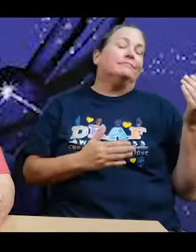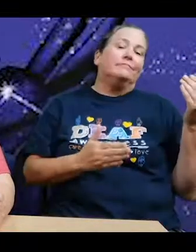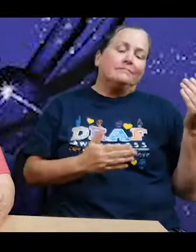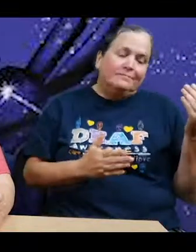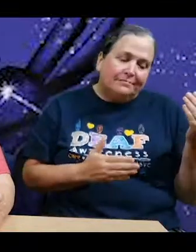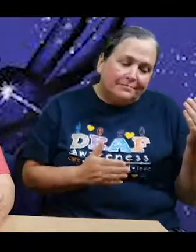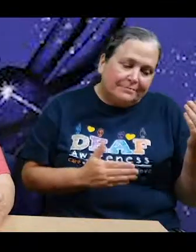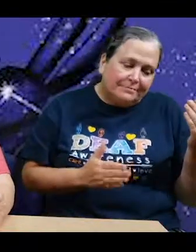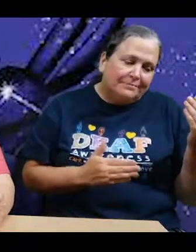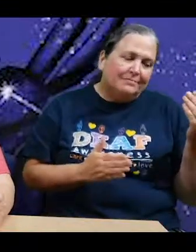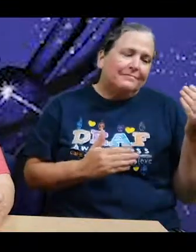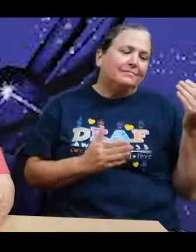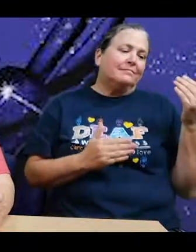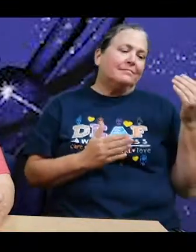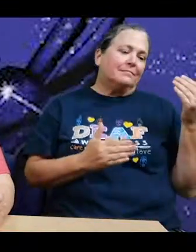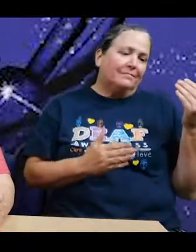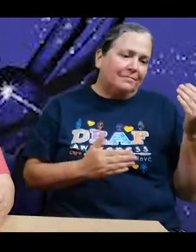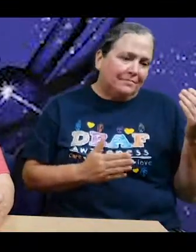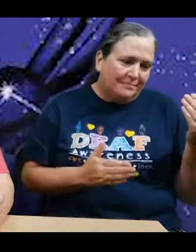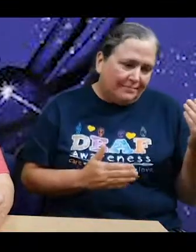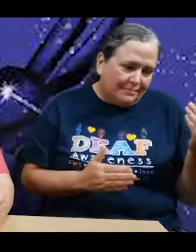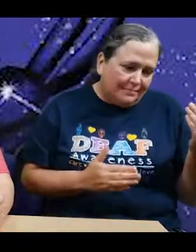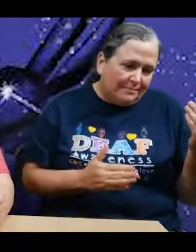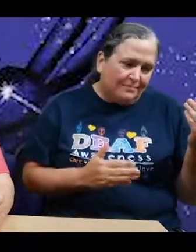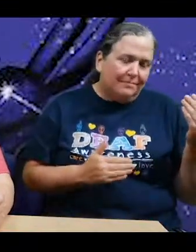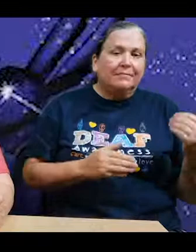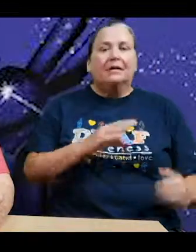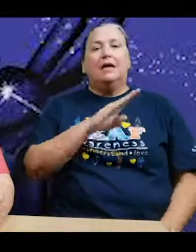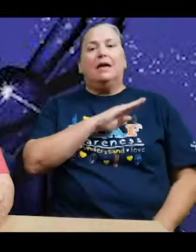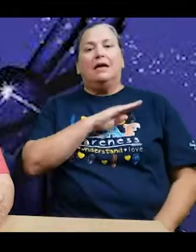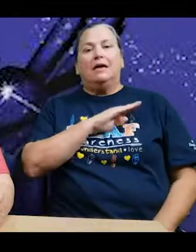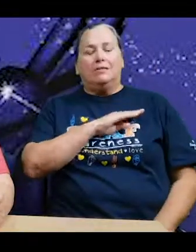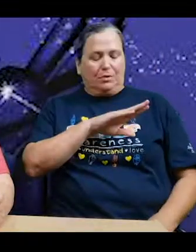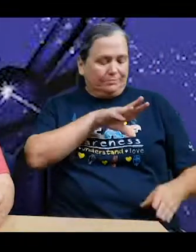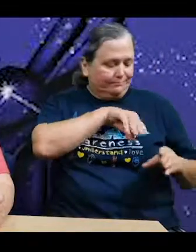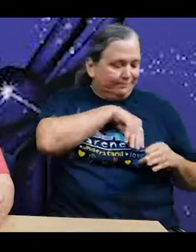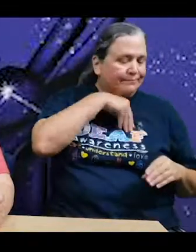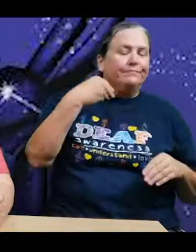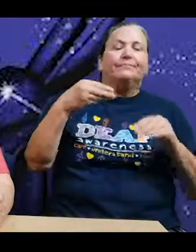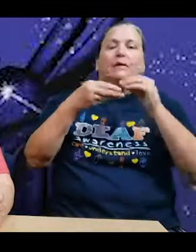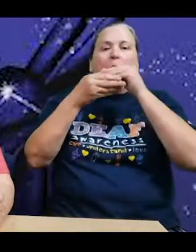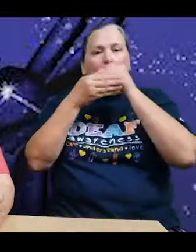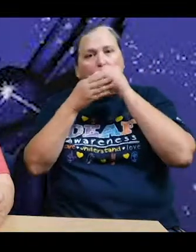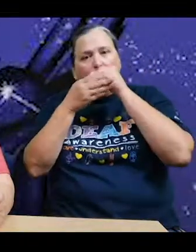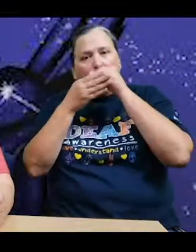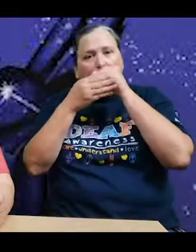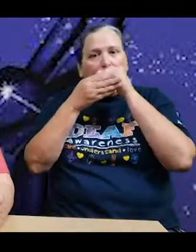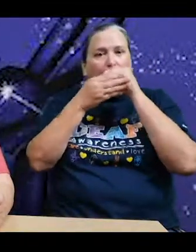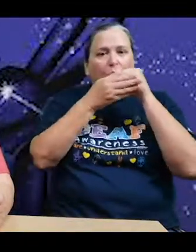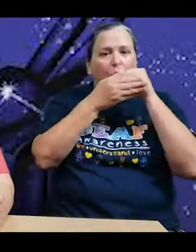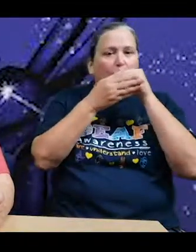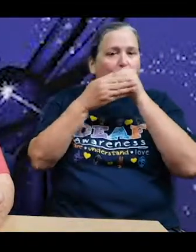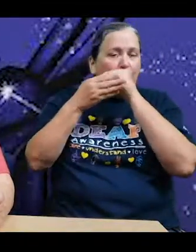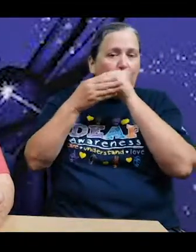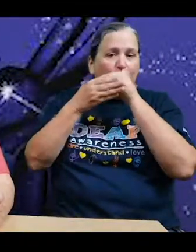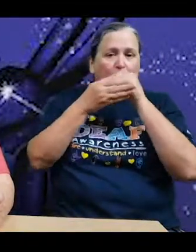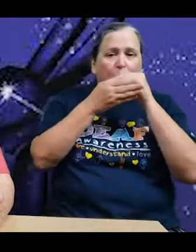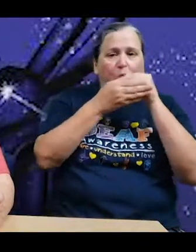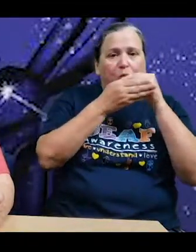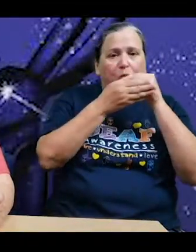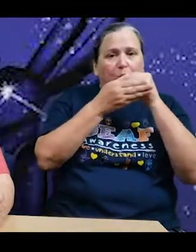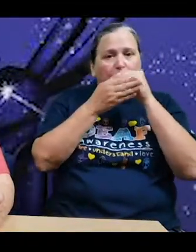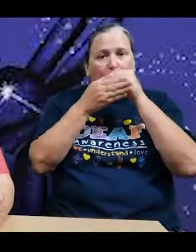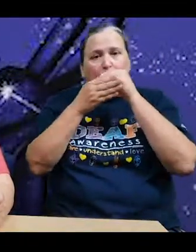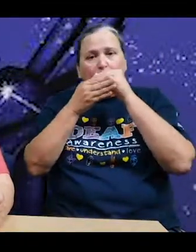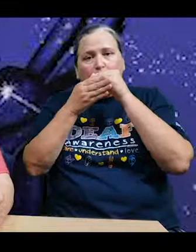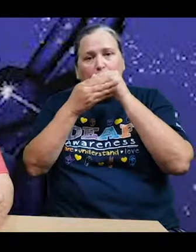back and forth, back and forth, and Bryce took out his harmonica and started to play, making his song keep